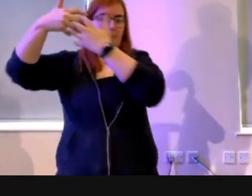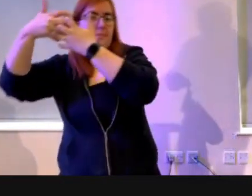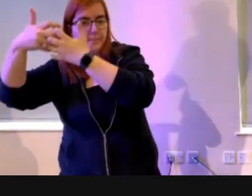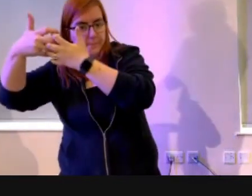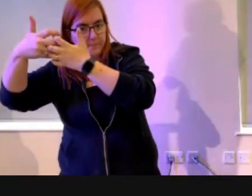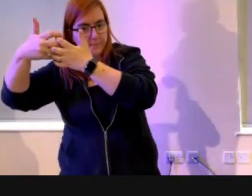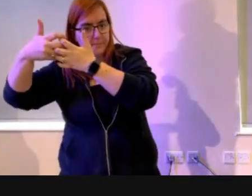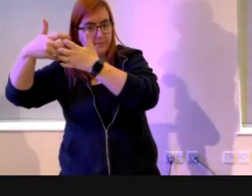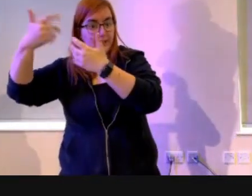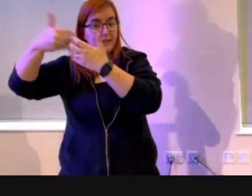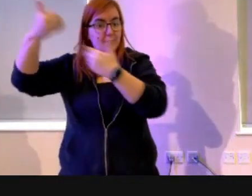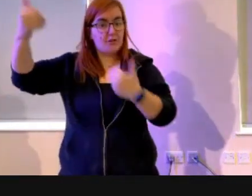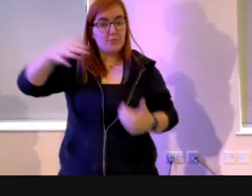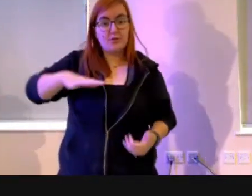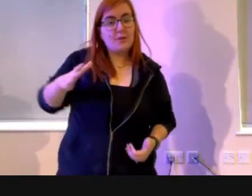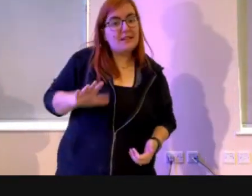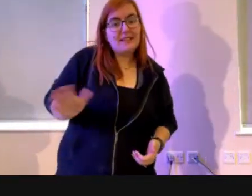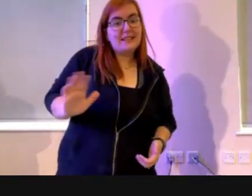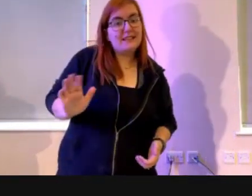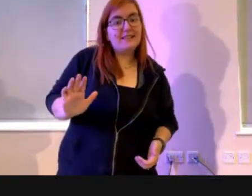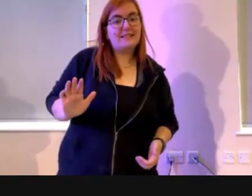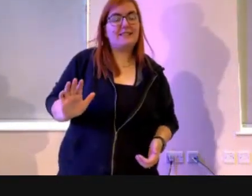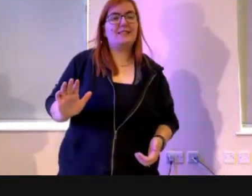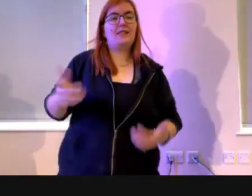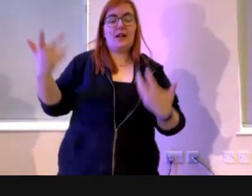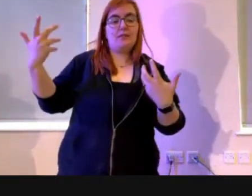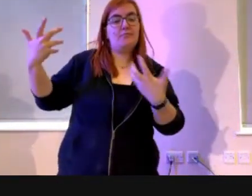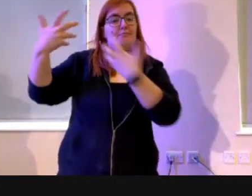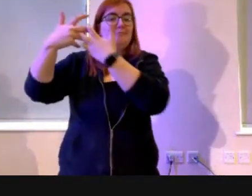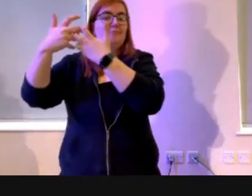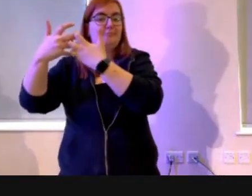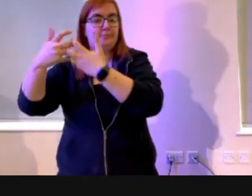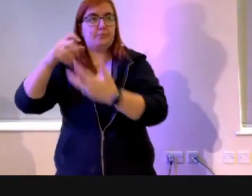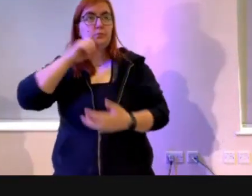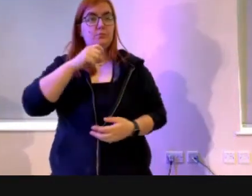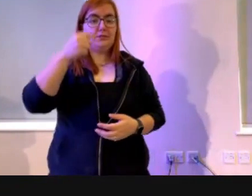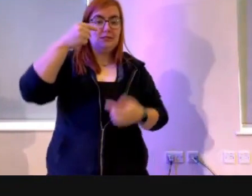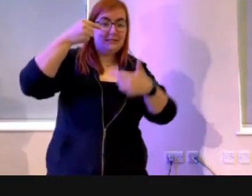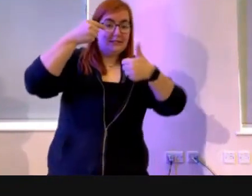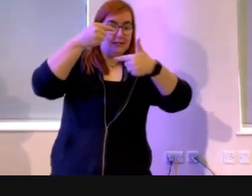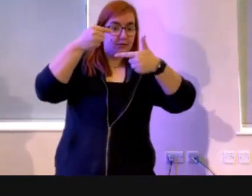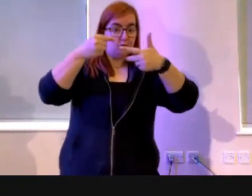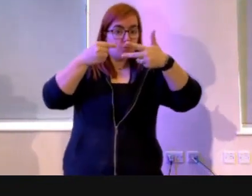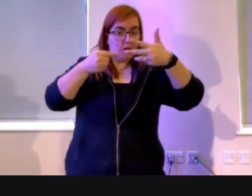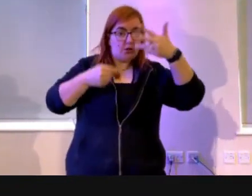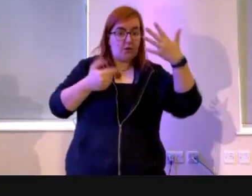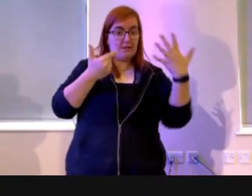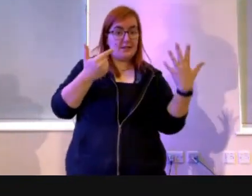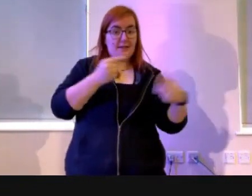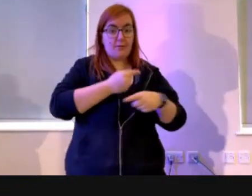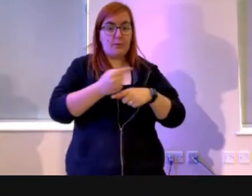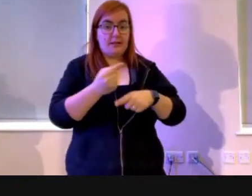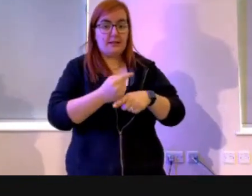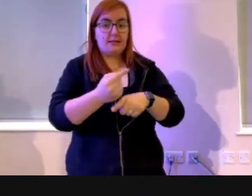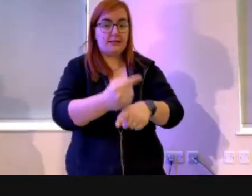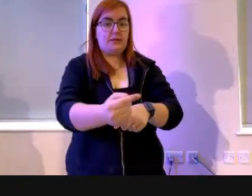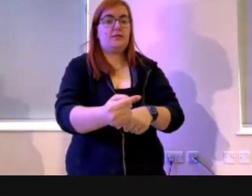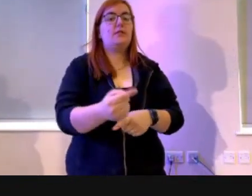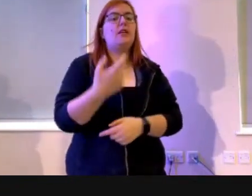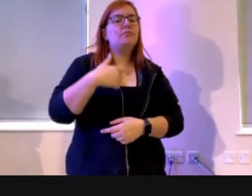there anymore. And we're going to be looking at each of those over the next seven weeks and thinking, how can